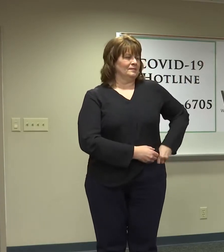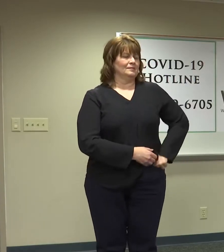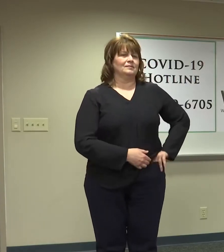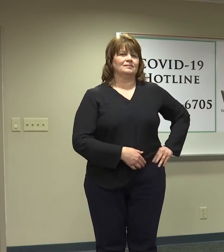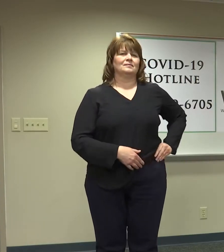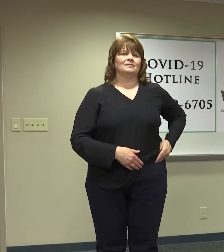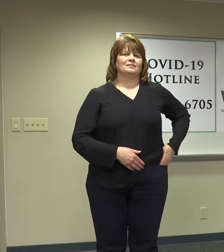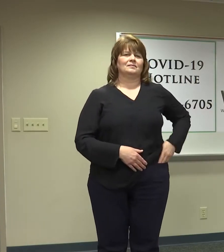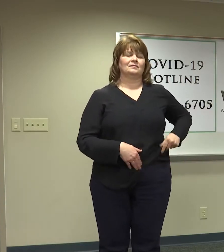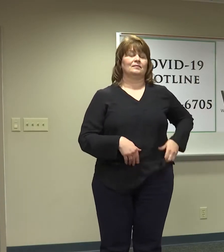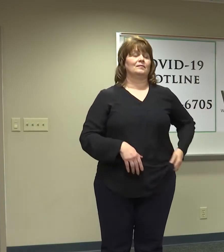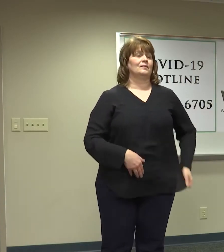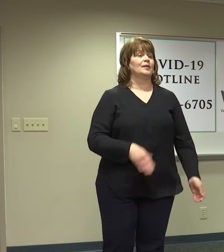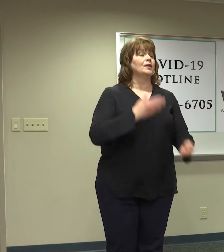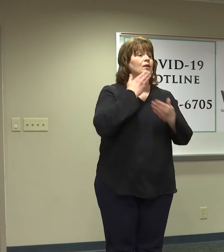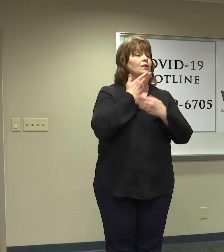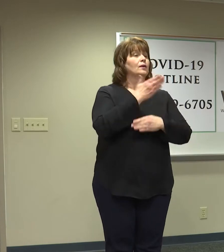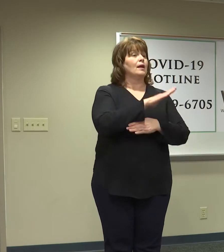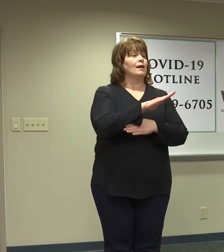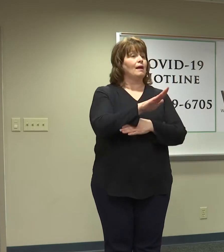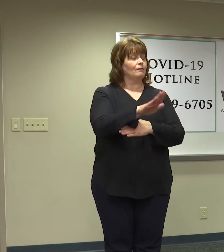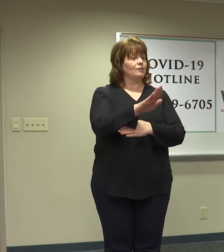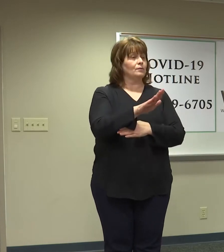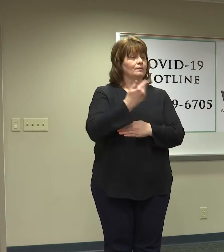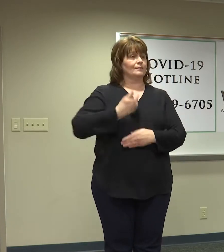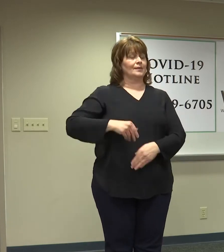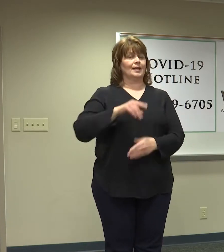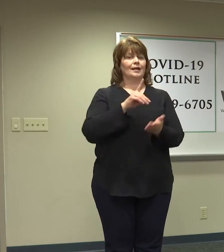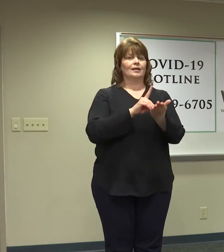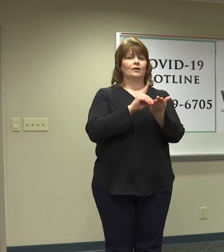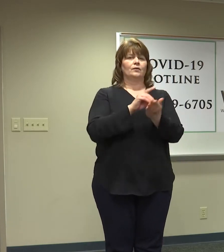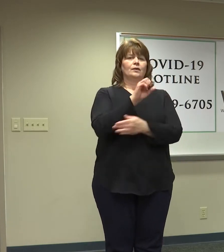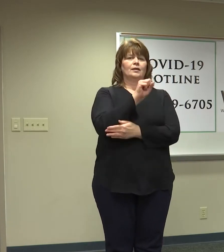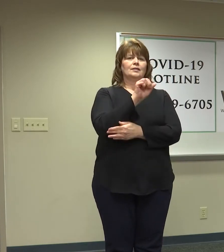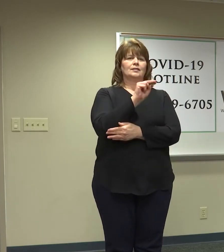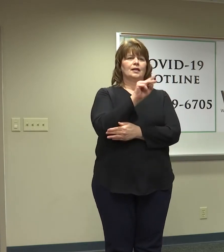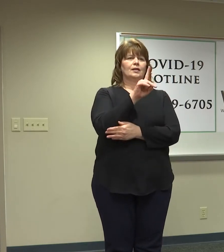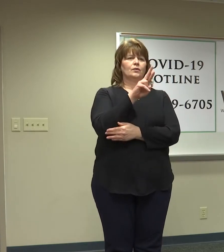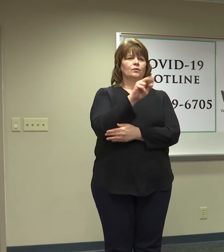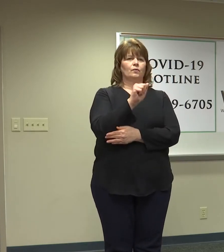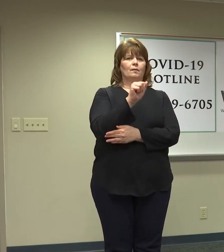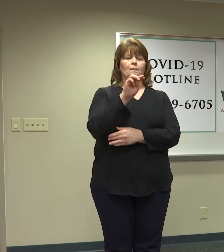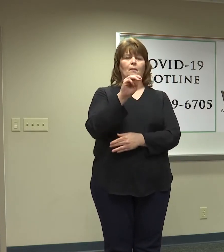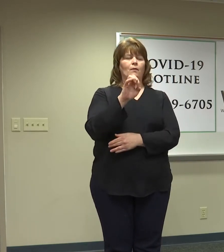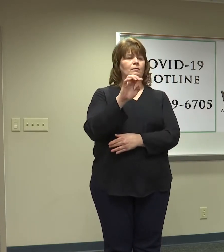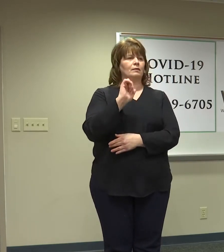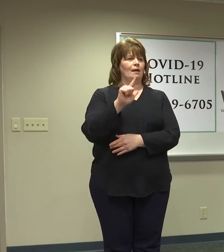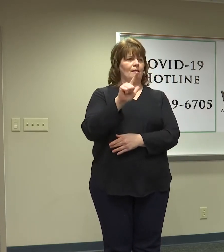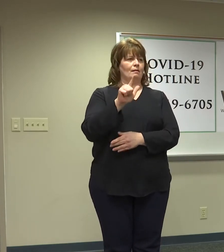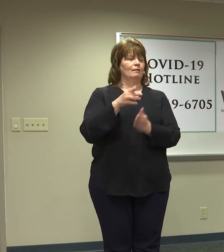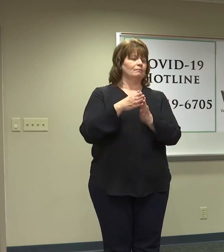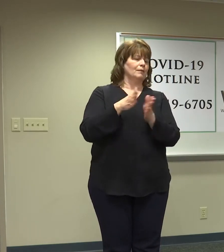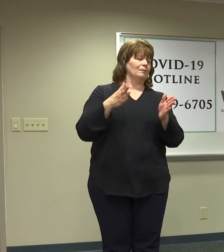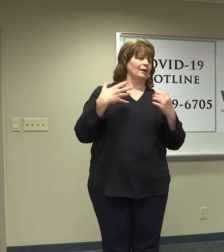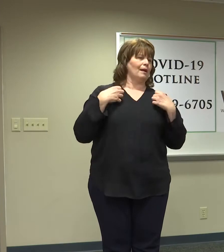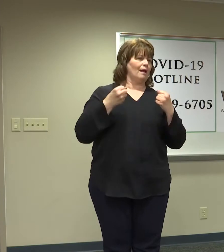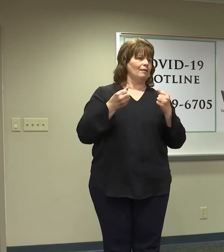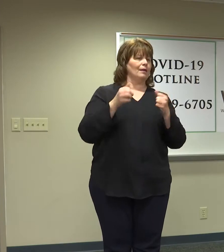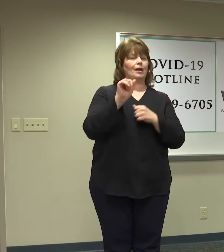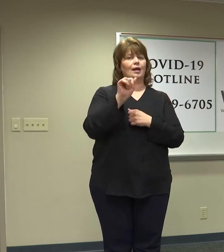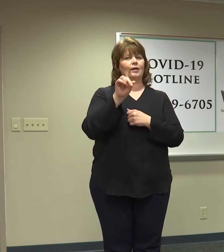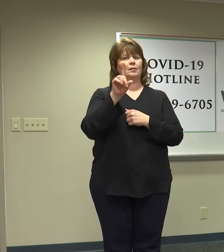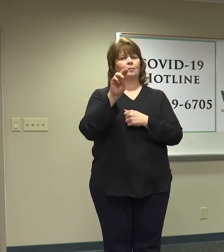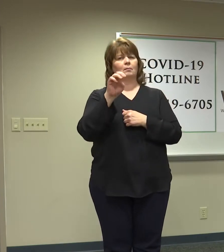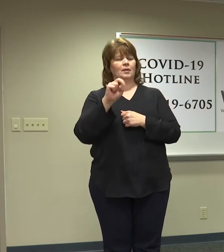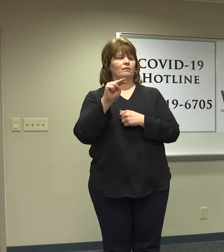Good afternoon. I'm Dr. Sandra Martell, the Public Health Administrator for Winnebago County and I welcome all of you to the first media briefing